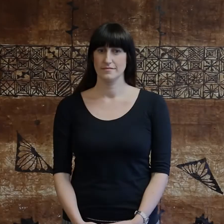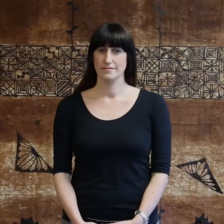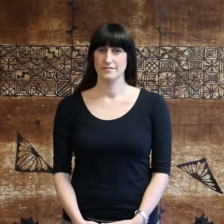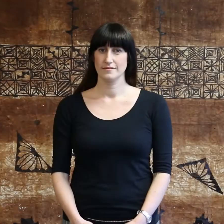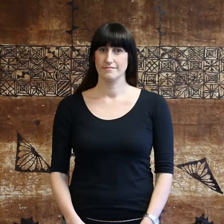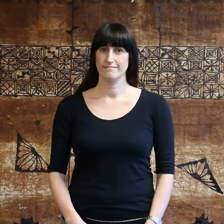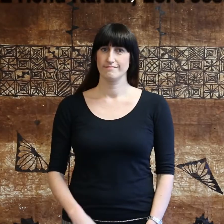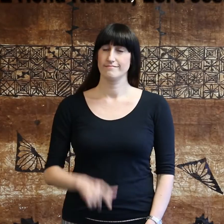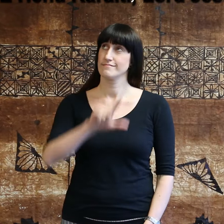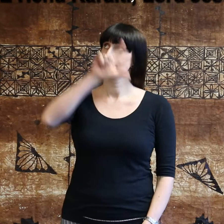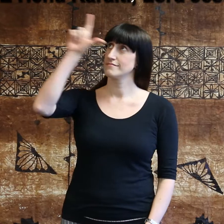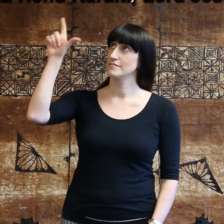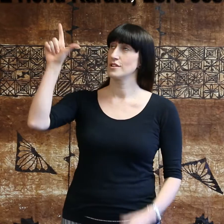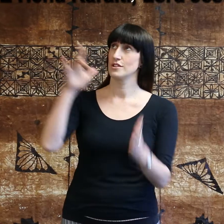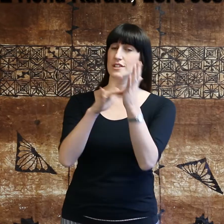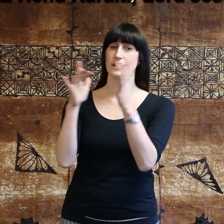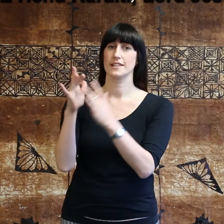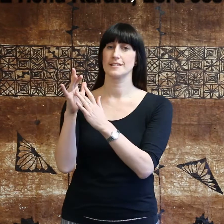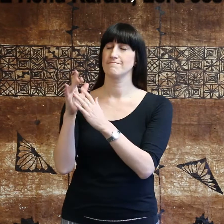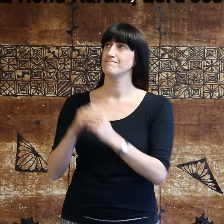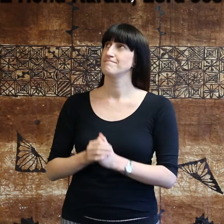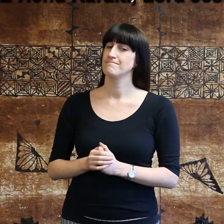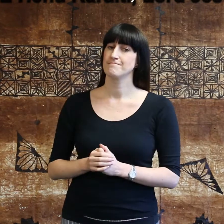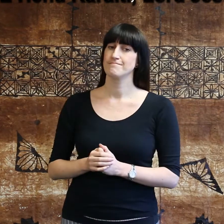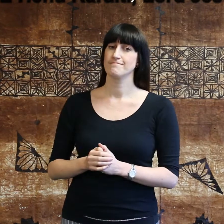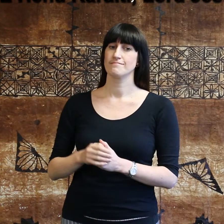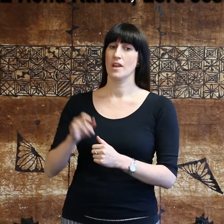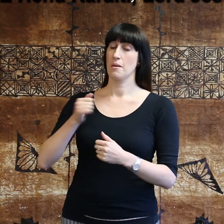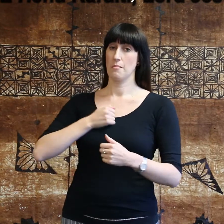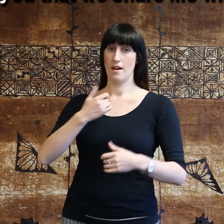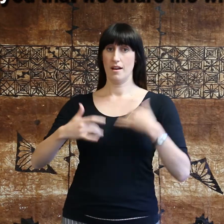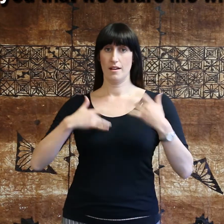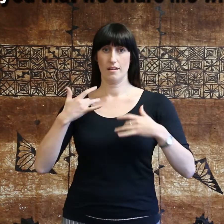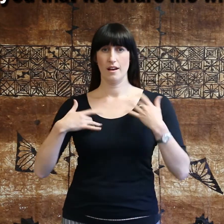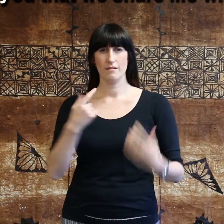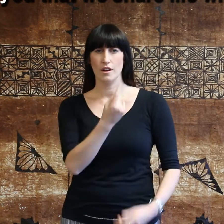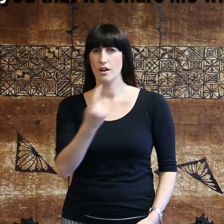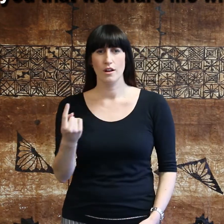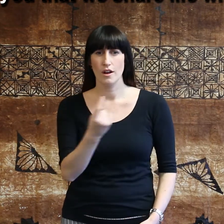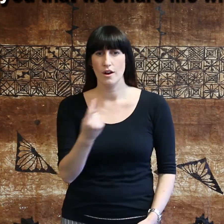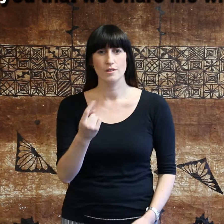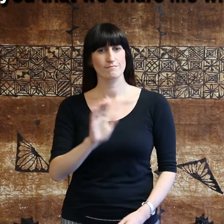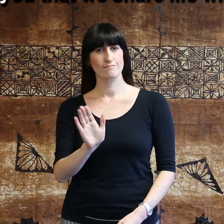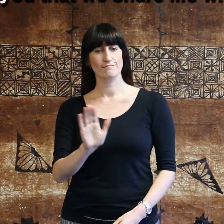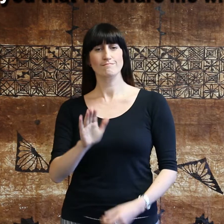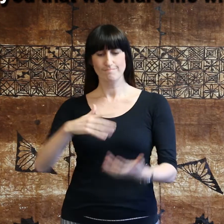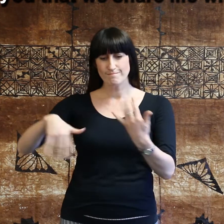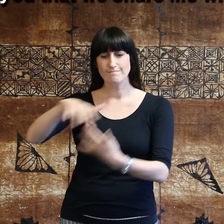E he hu karaiti, Lord Jesus, thank you that we share life with others.